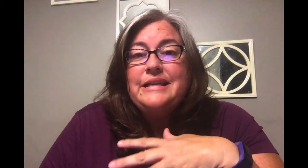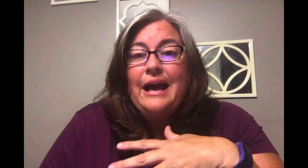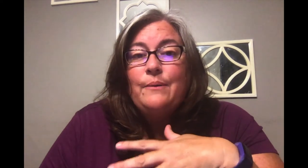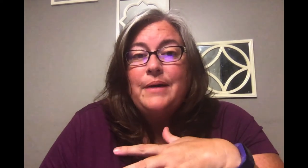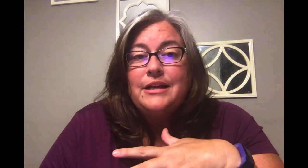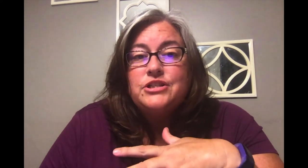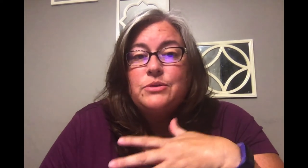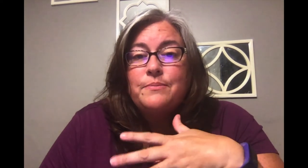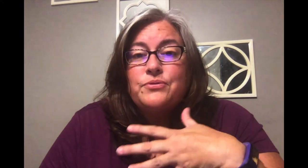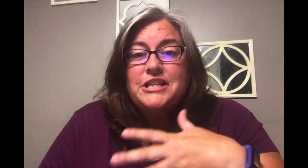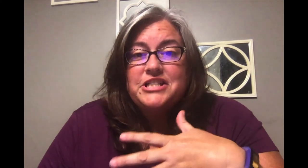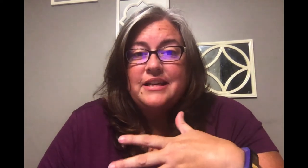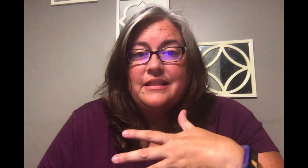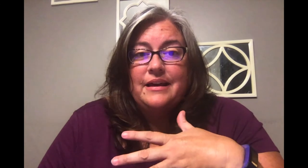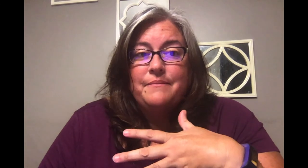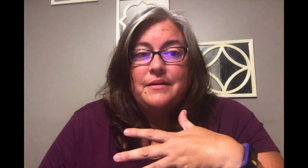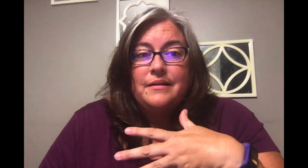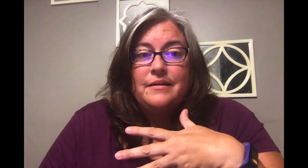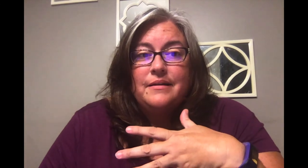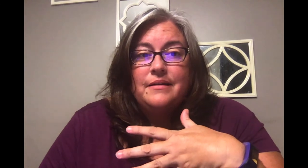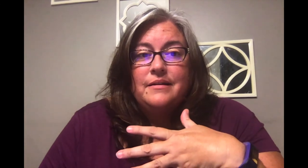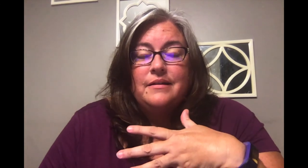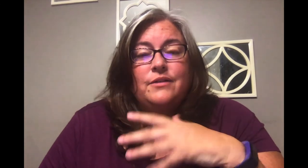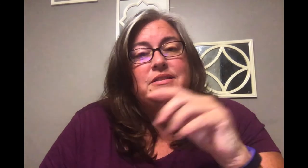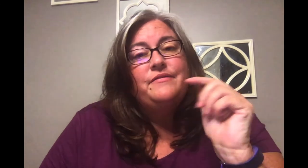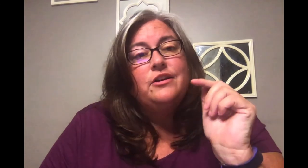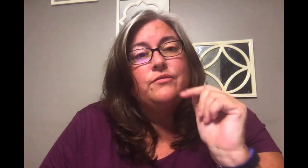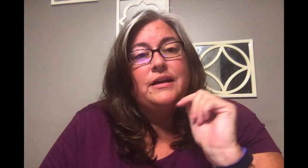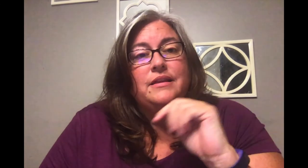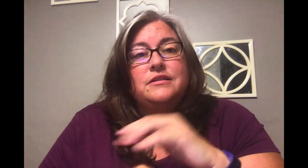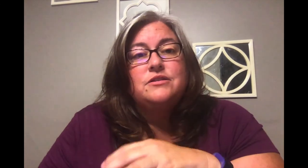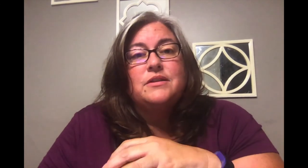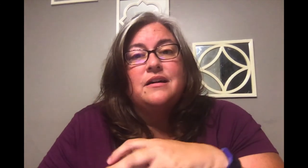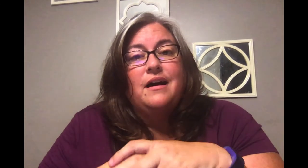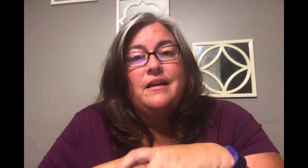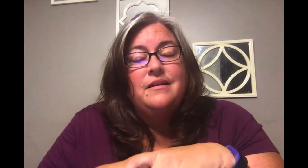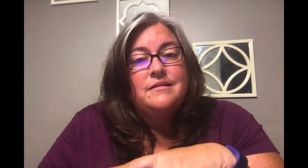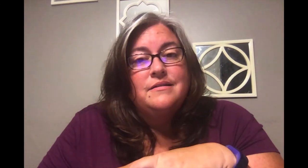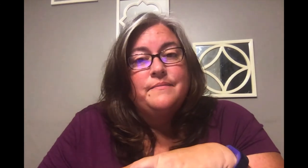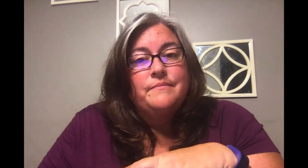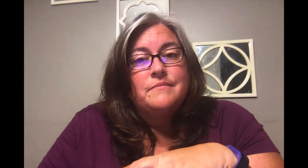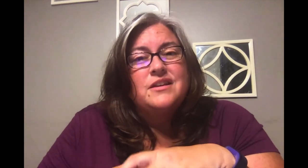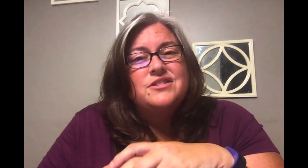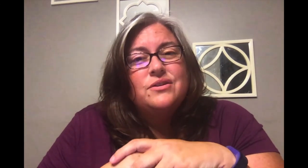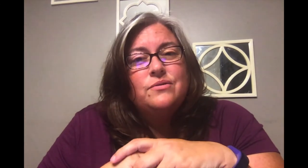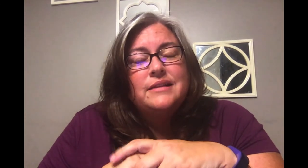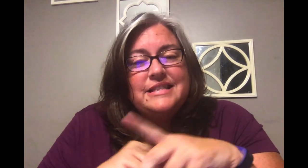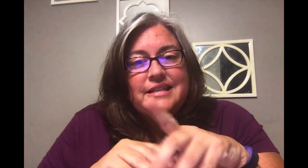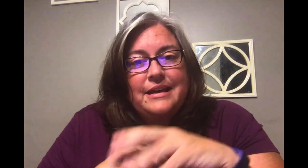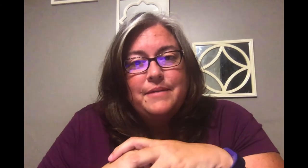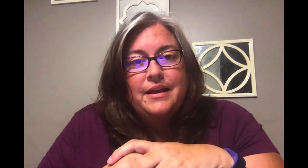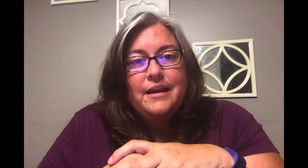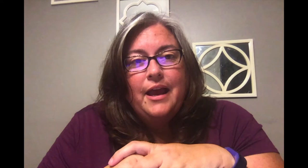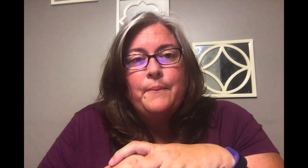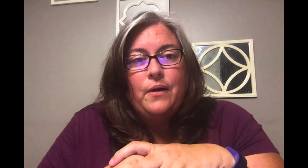how much You appreciate them You know It's even a great thing To do with God So Let's take a minute And pray